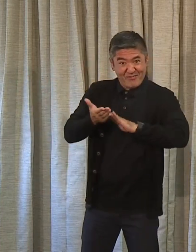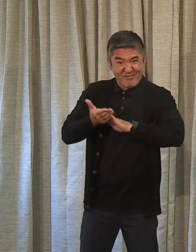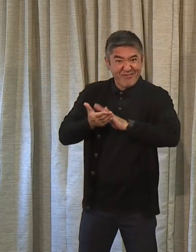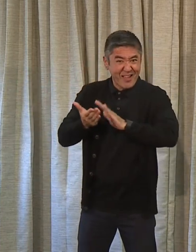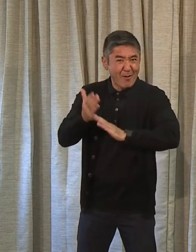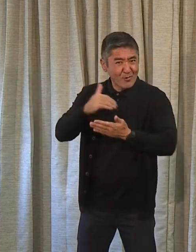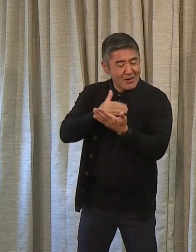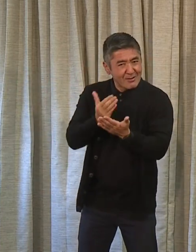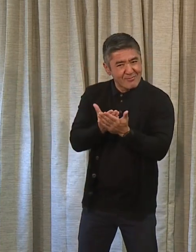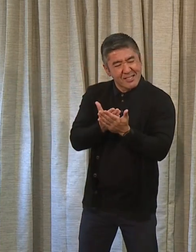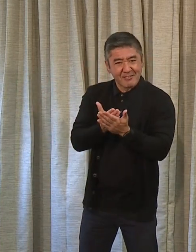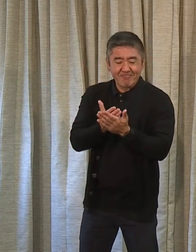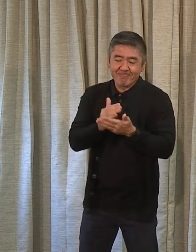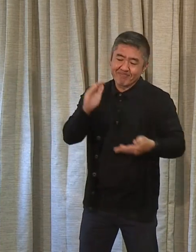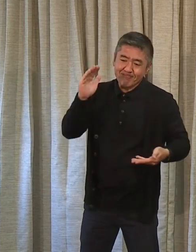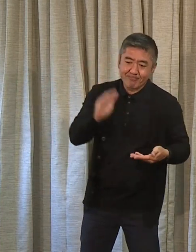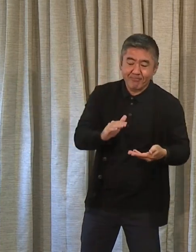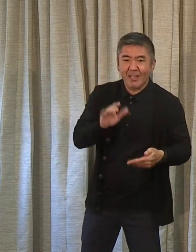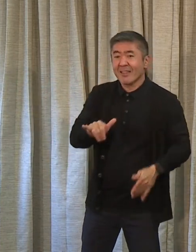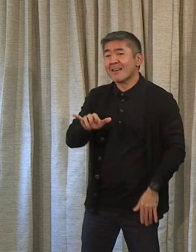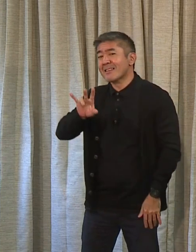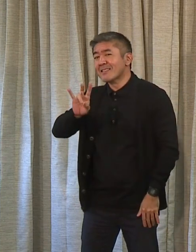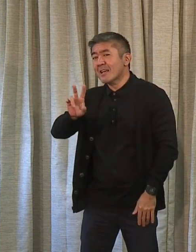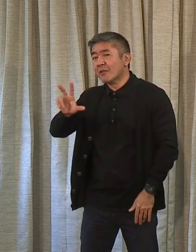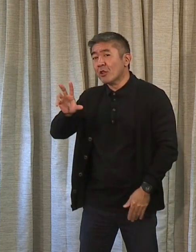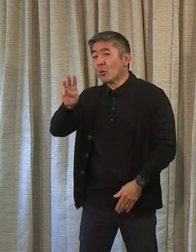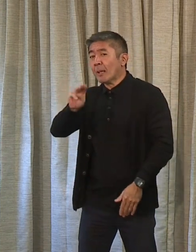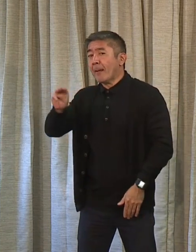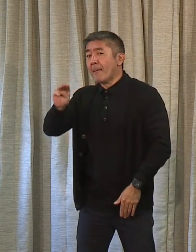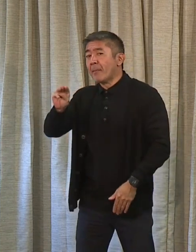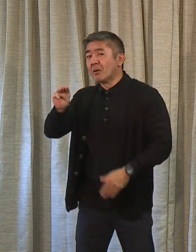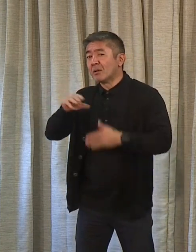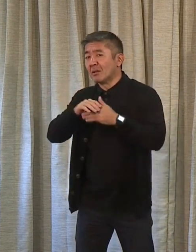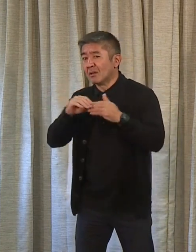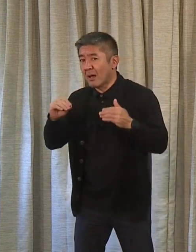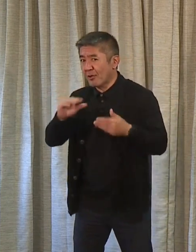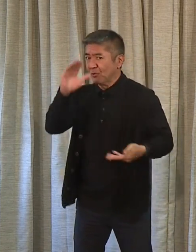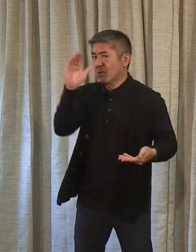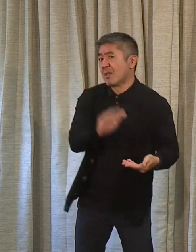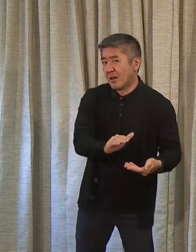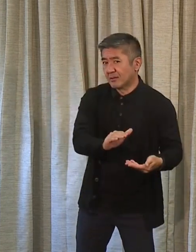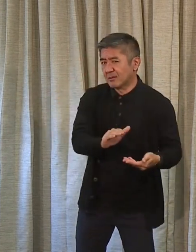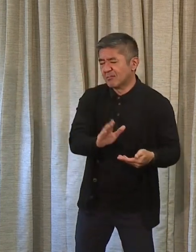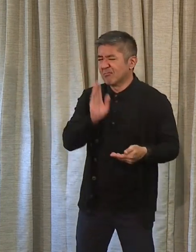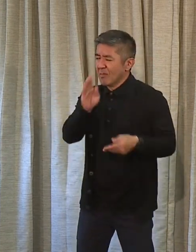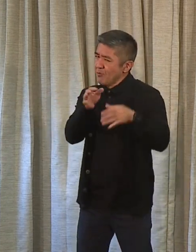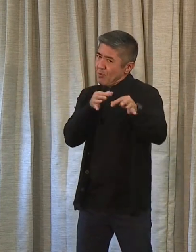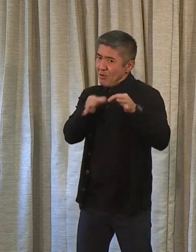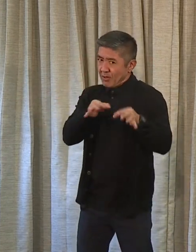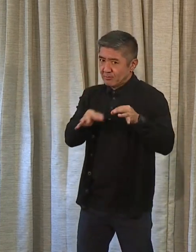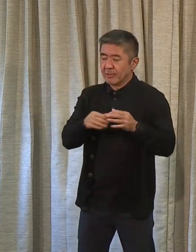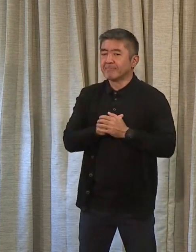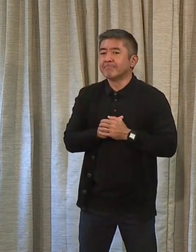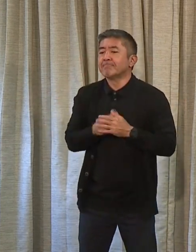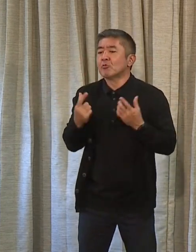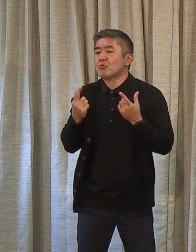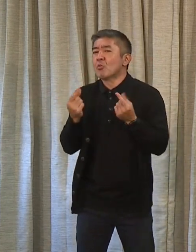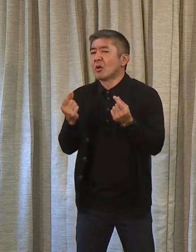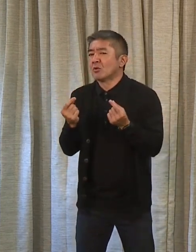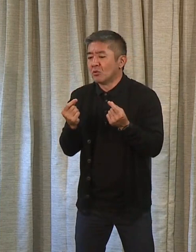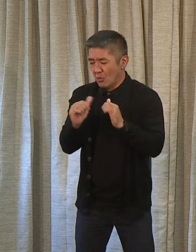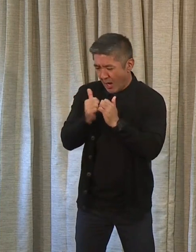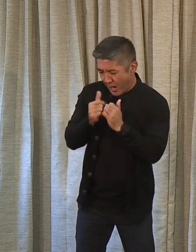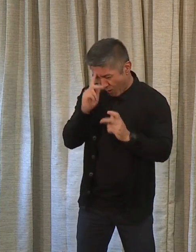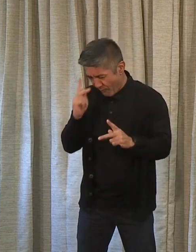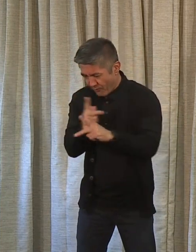budget, that equates to 73 million dollars. And I'll get into that in a little bit as to how that, what we did with respect to